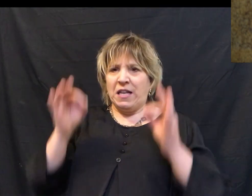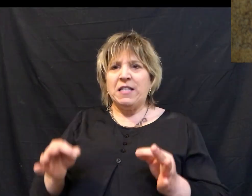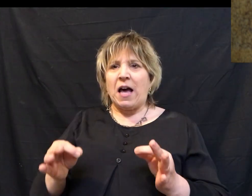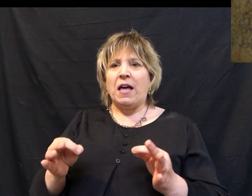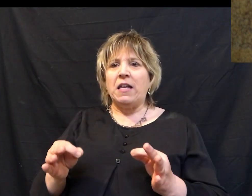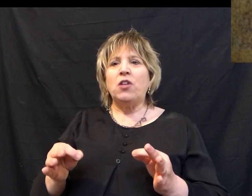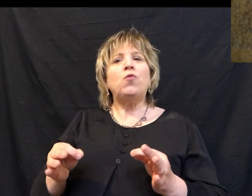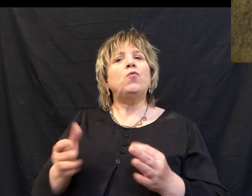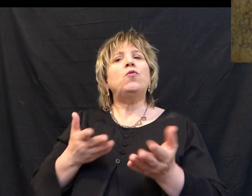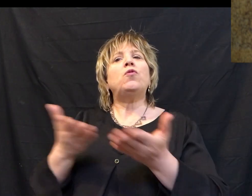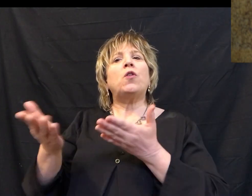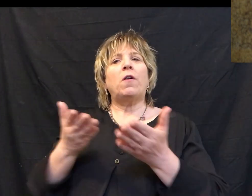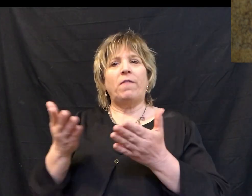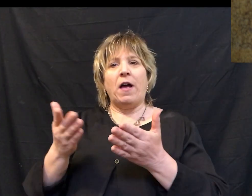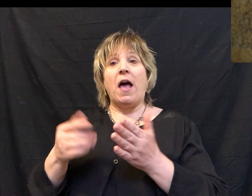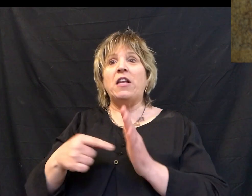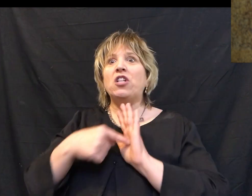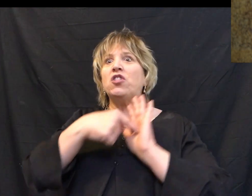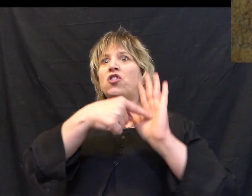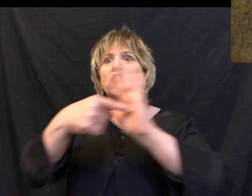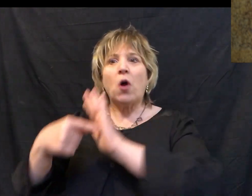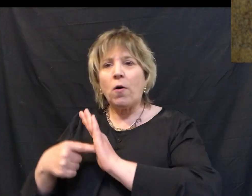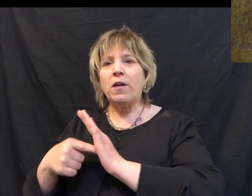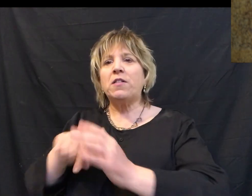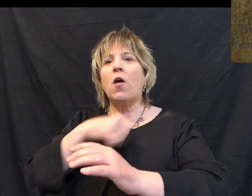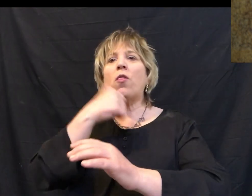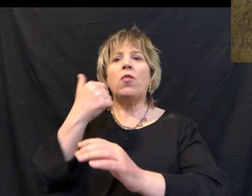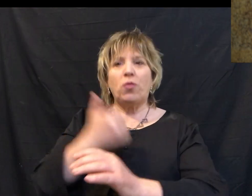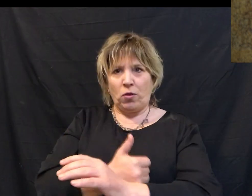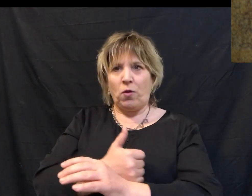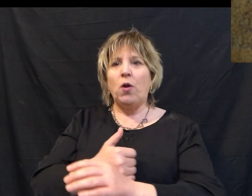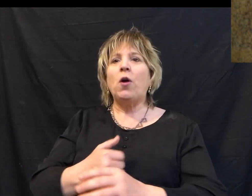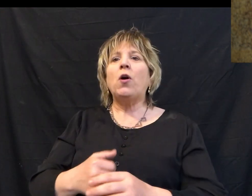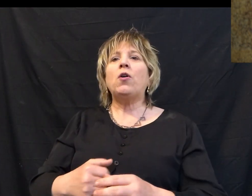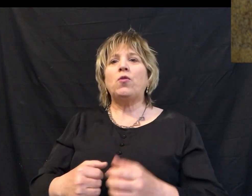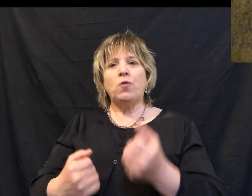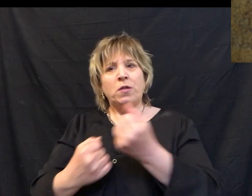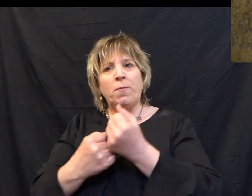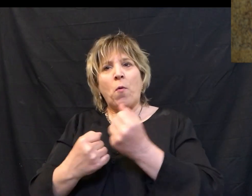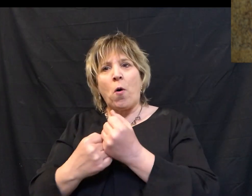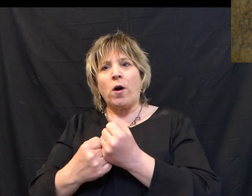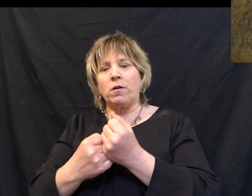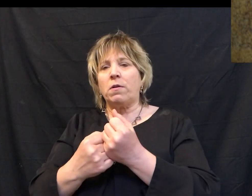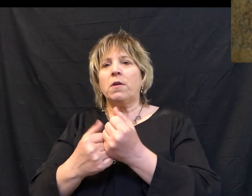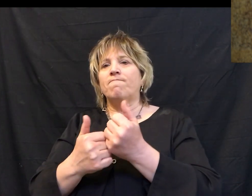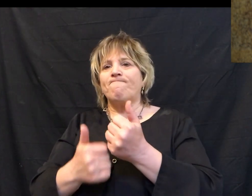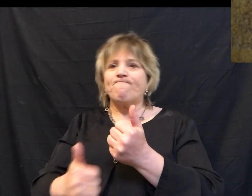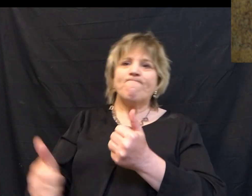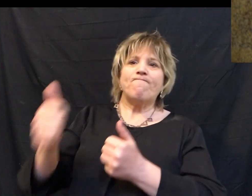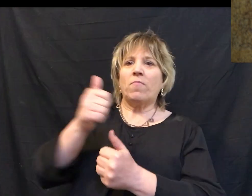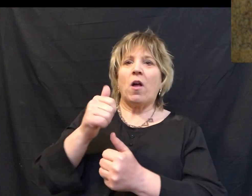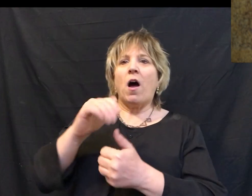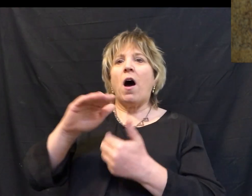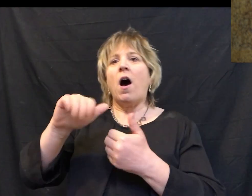decided to serve and he leveraged his authority to raise other people up and to exalt them.